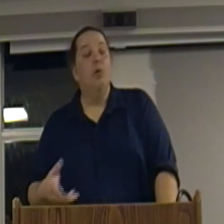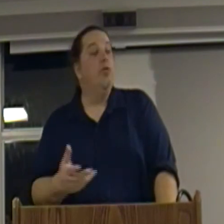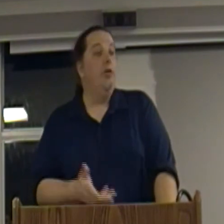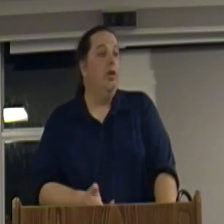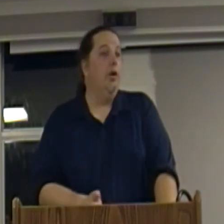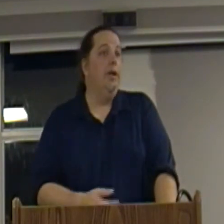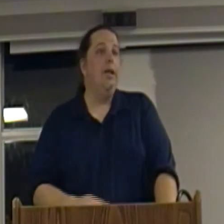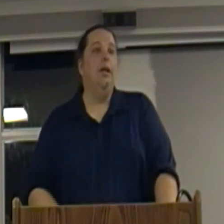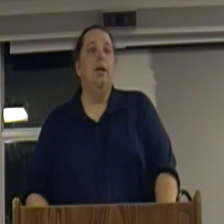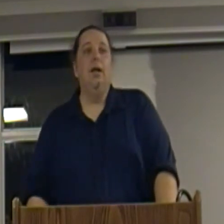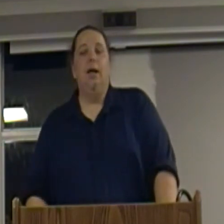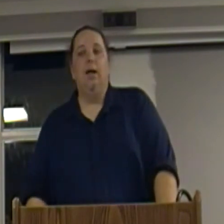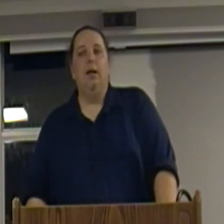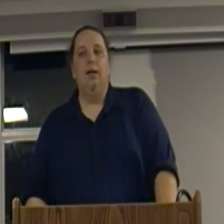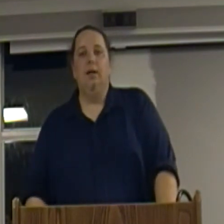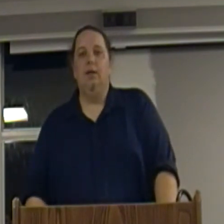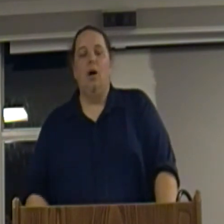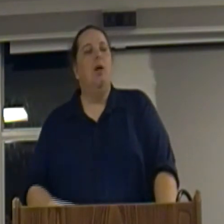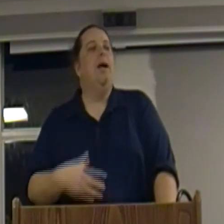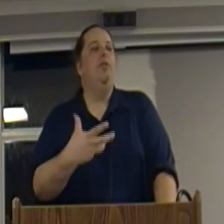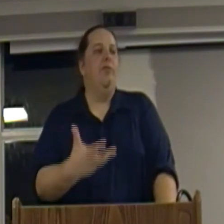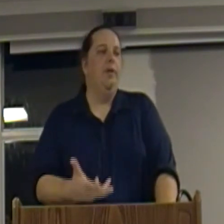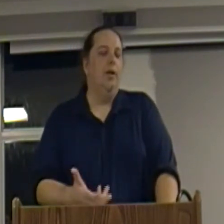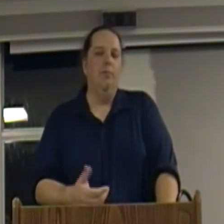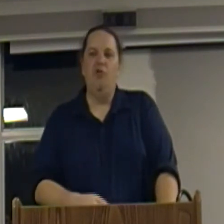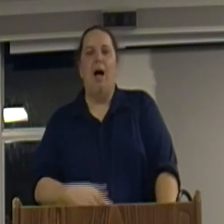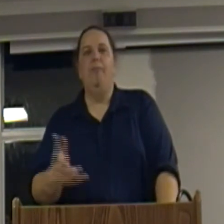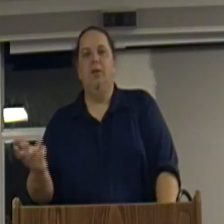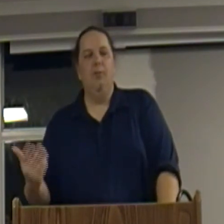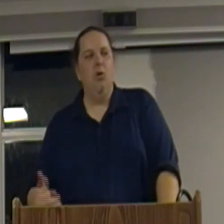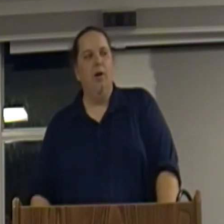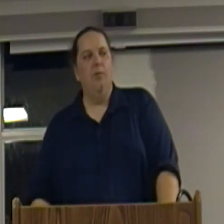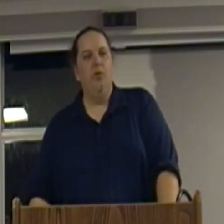social security, all kinds of, you know, job-building programs.